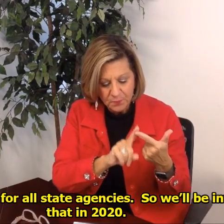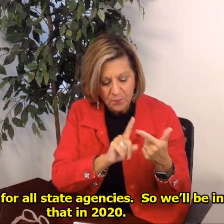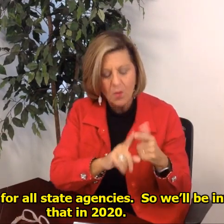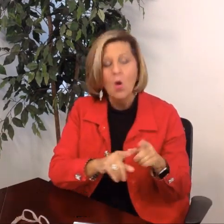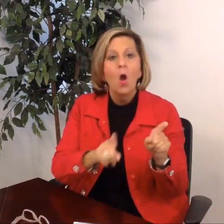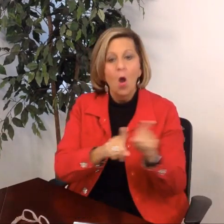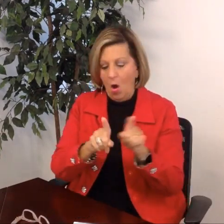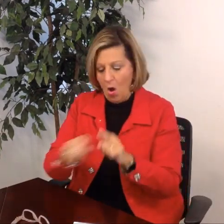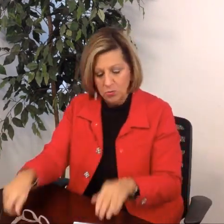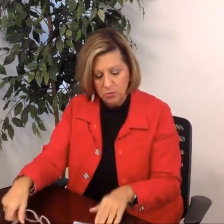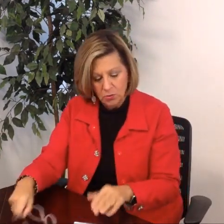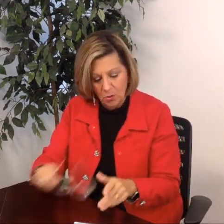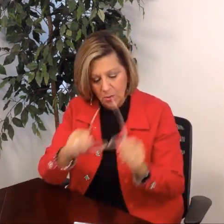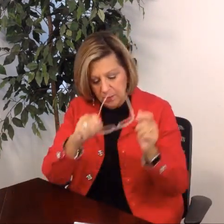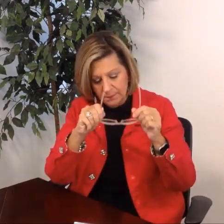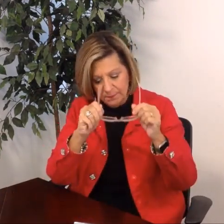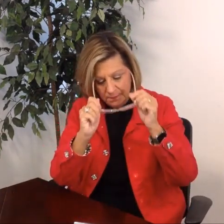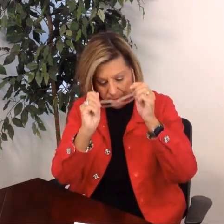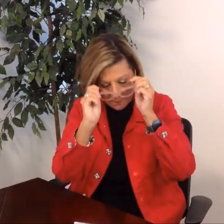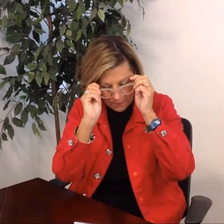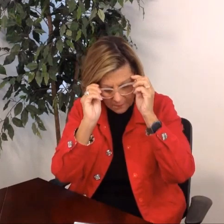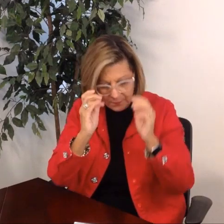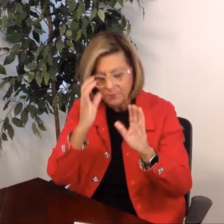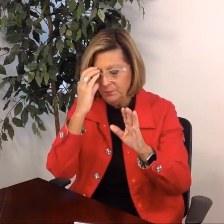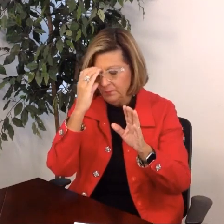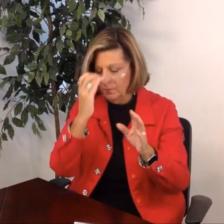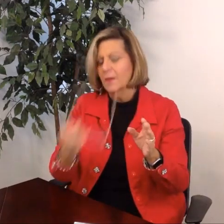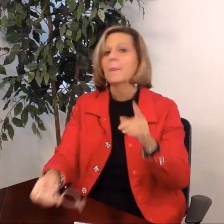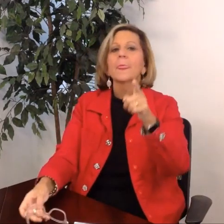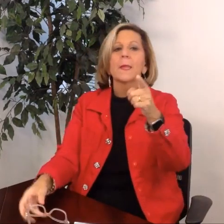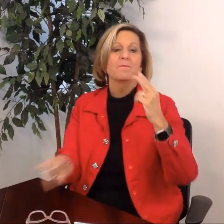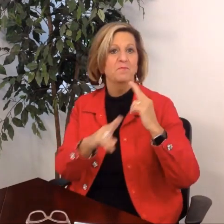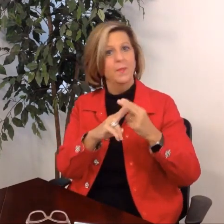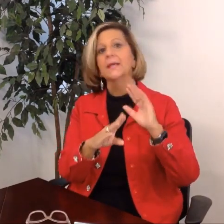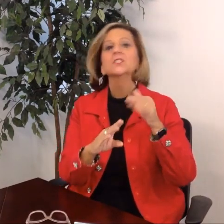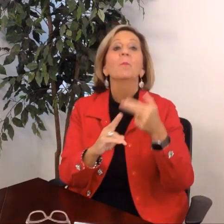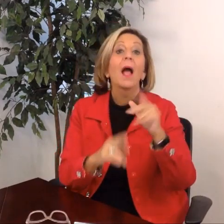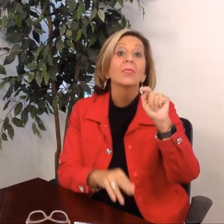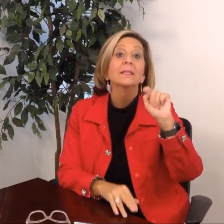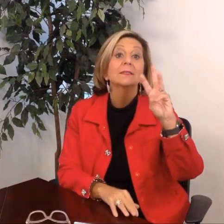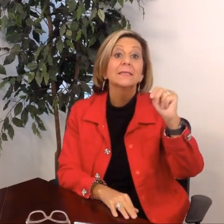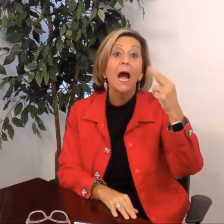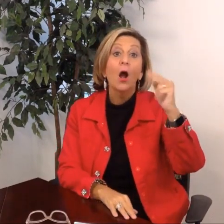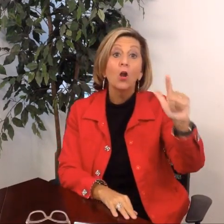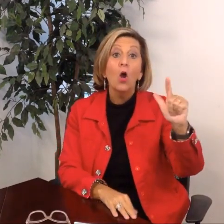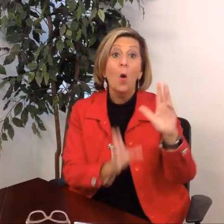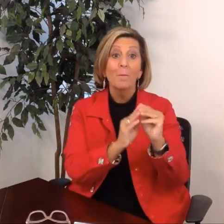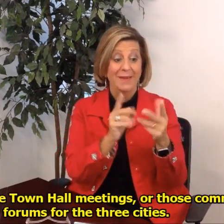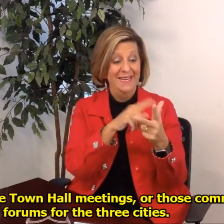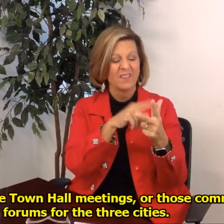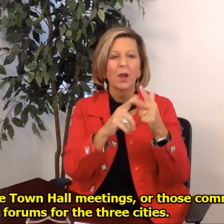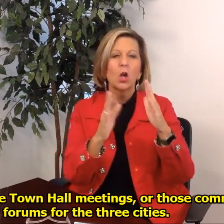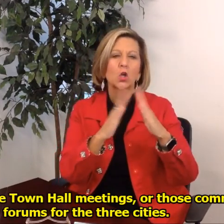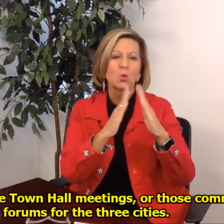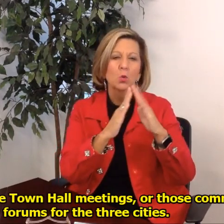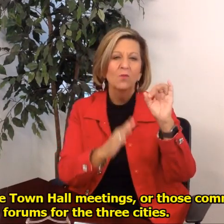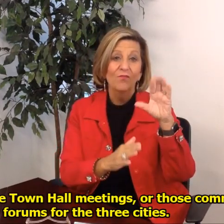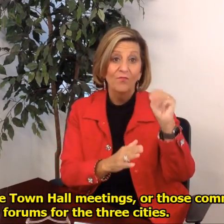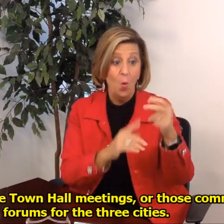and back to the town